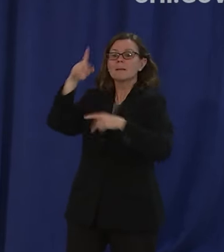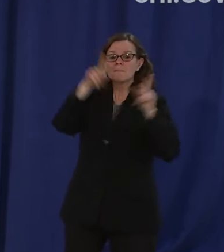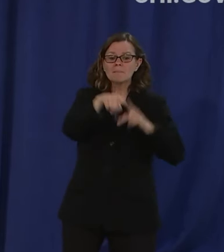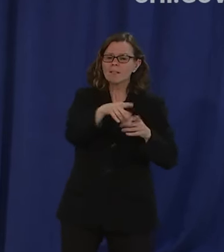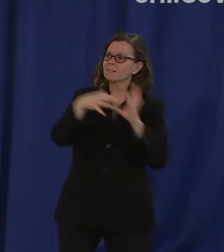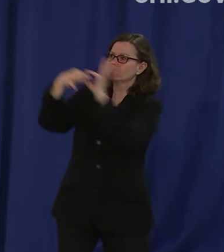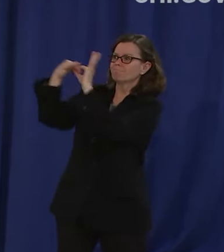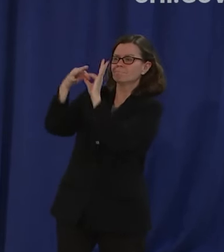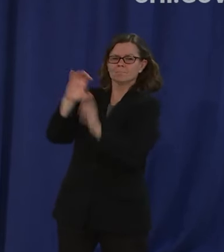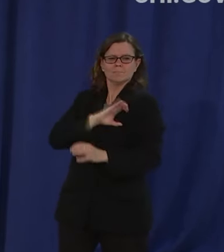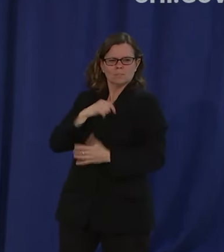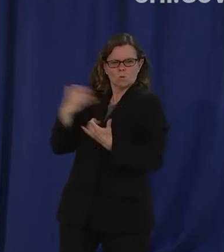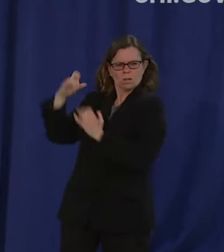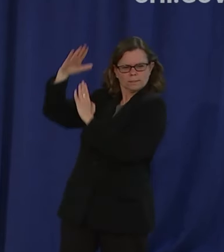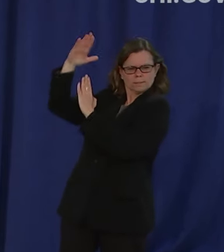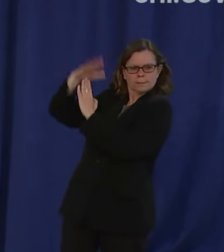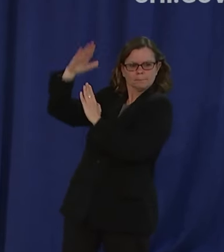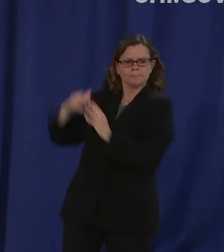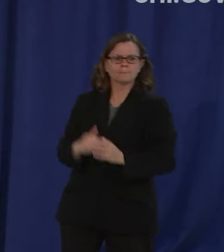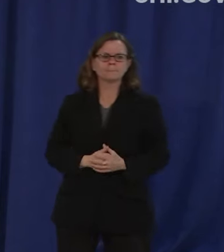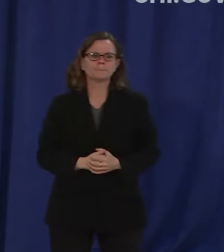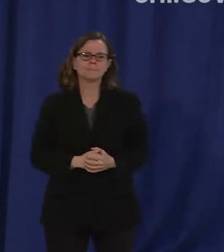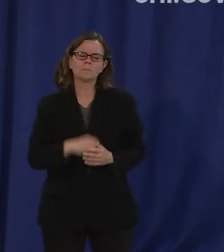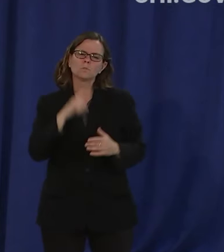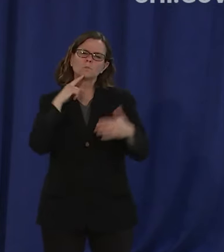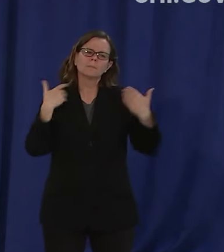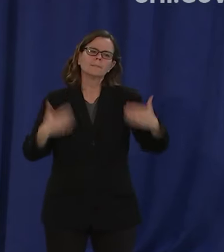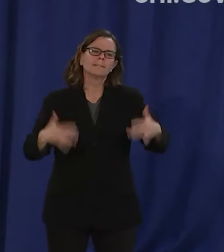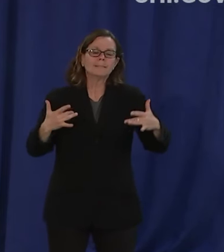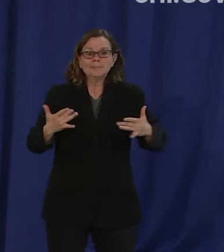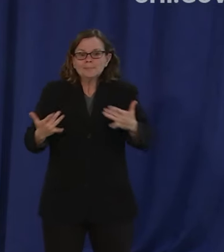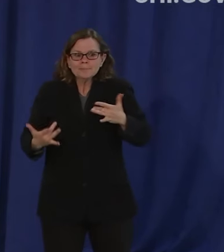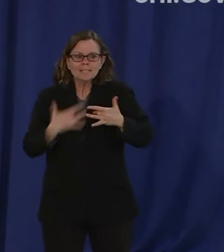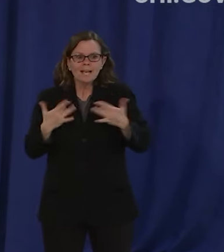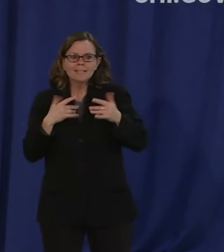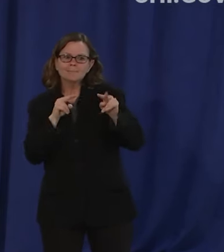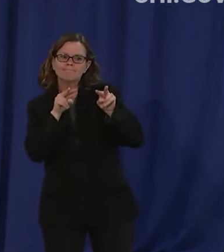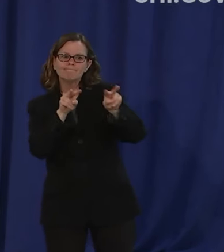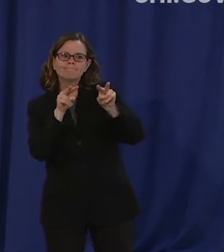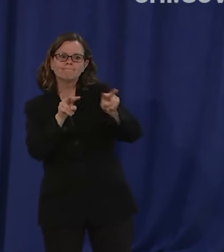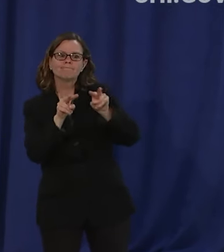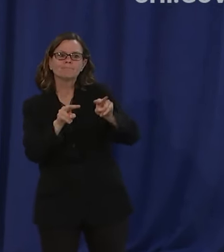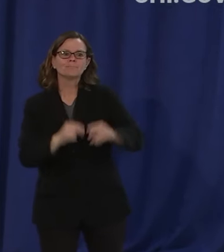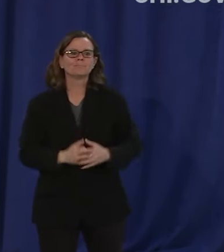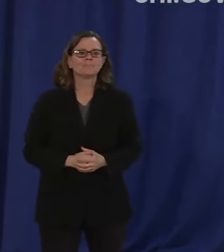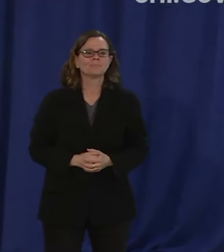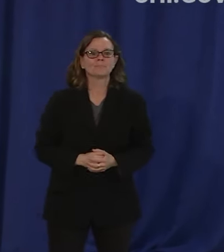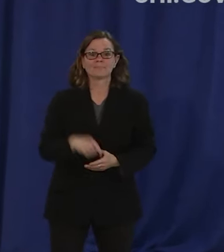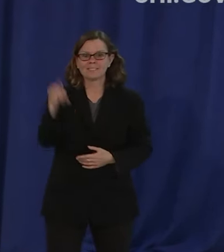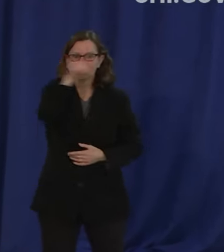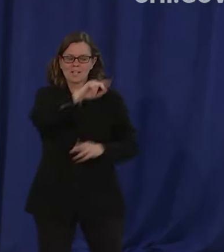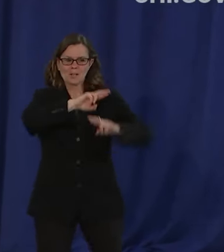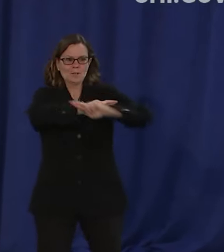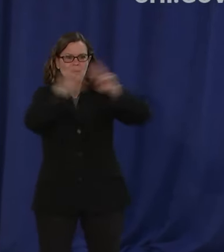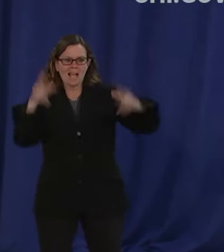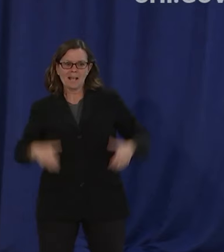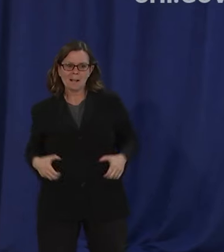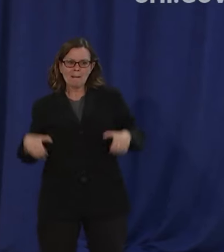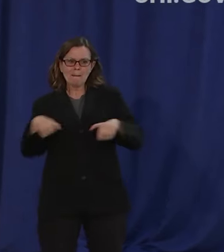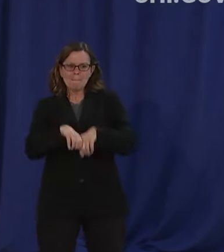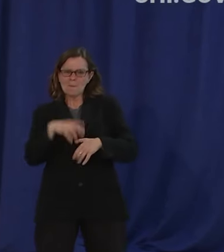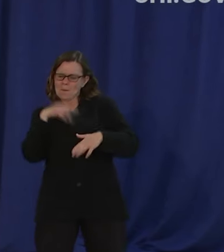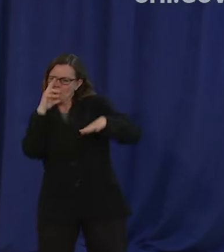I'm so excited buckle your seat belts we're headed to the moon thank you